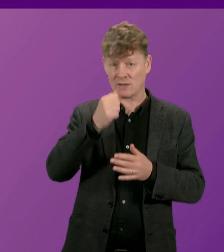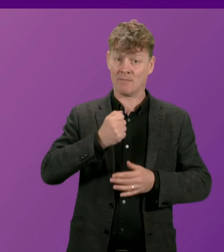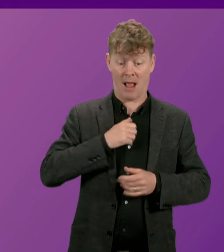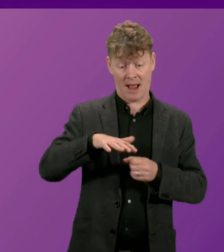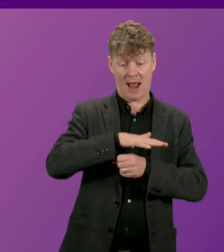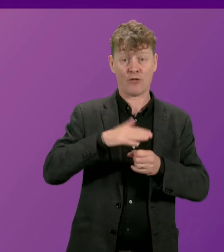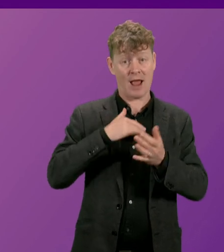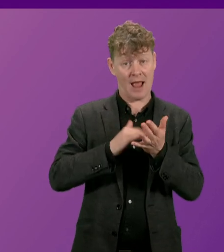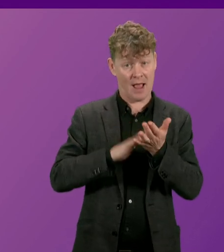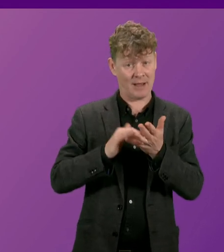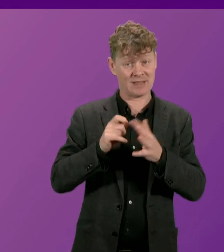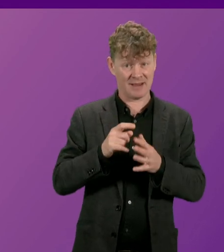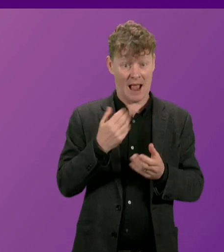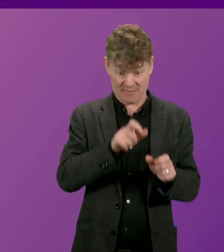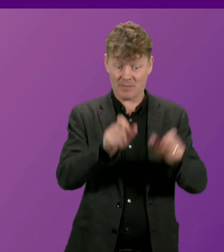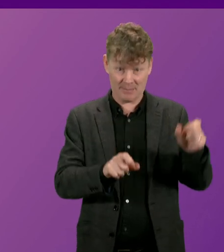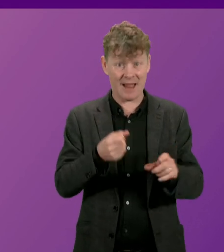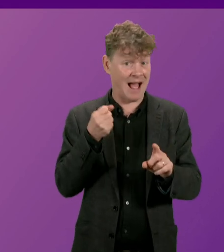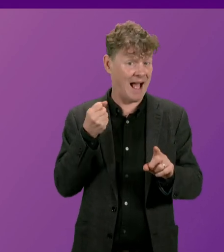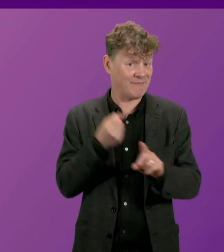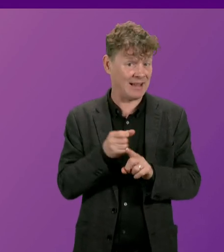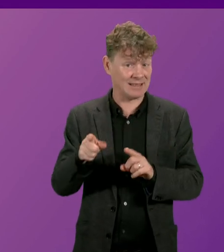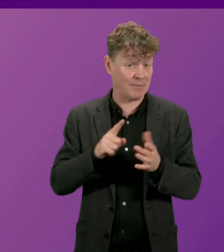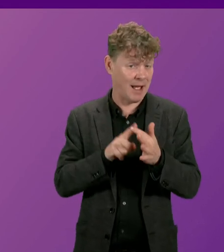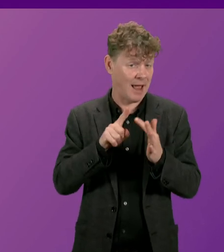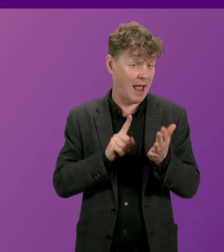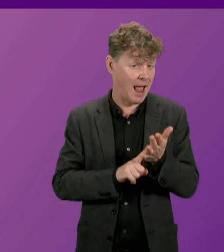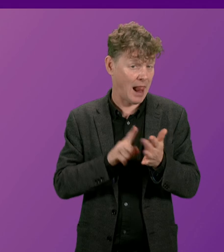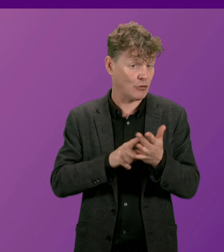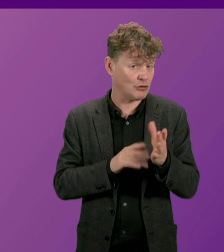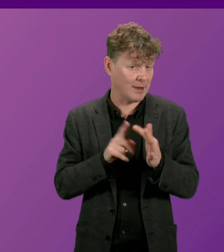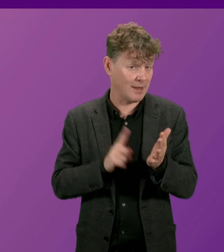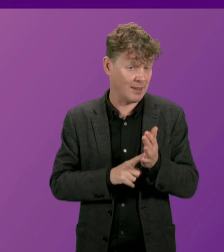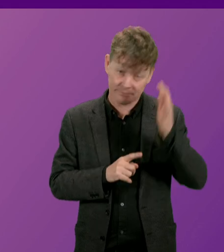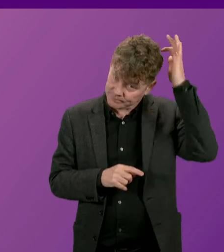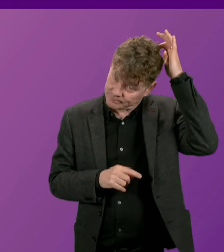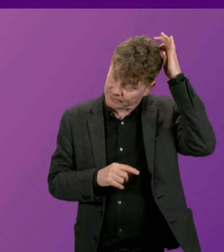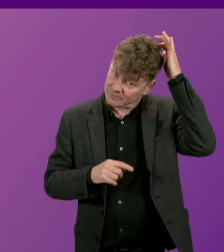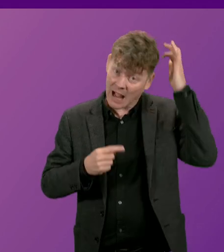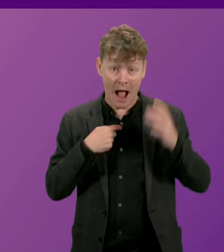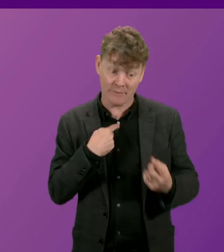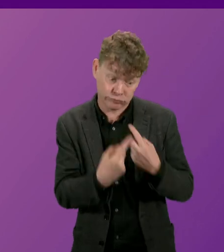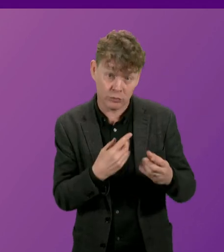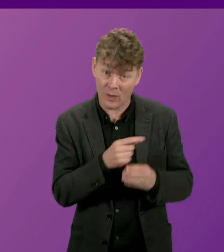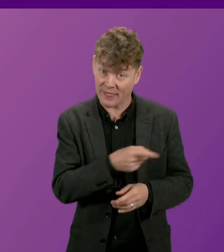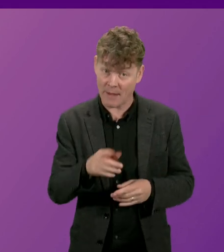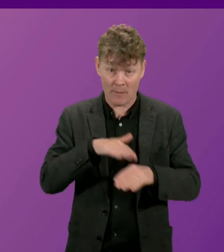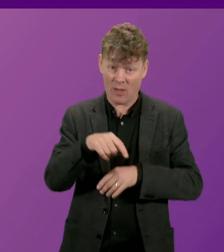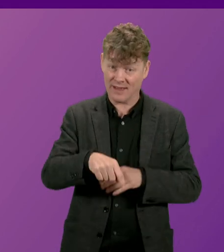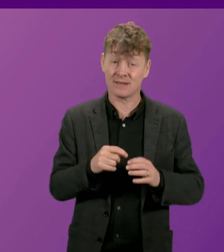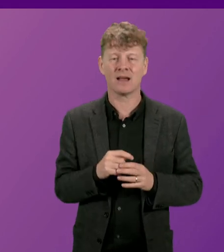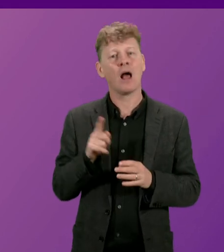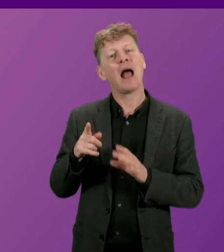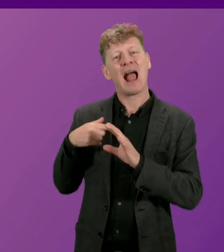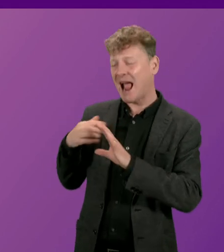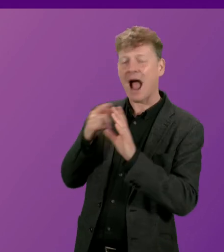affected by this issue as well and I engage with them in my constituency capacity. On the question of the engagement with